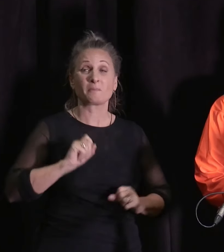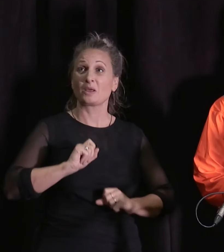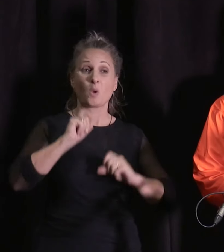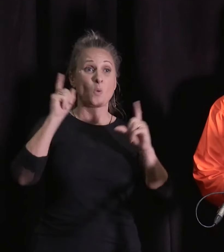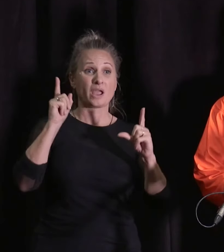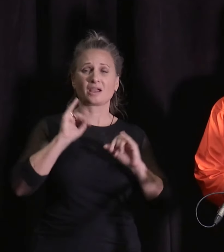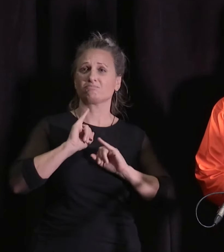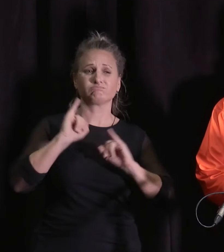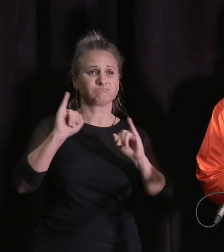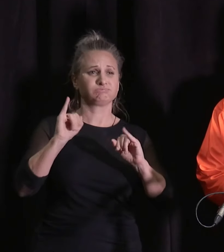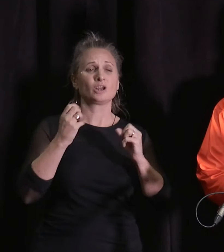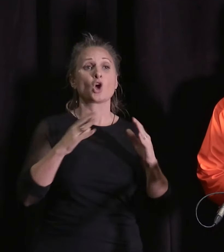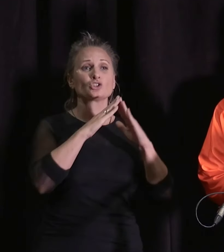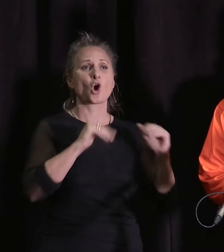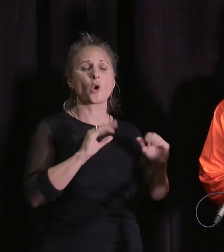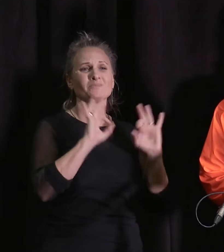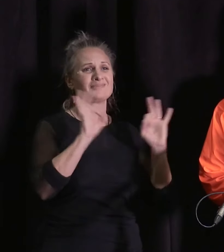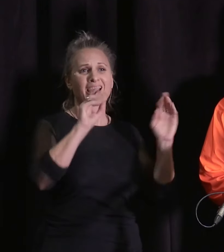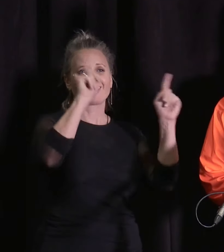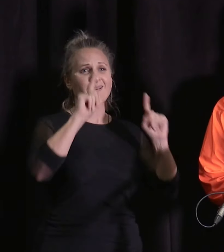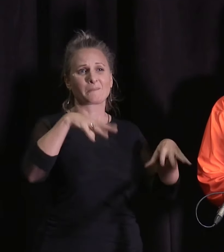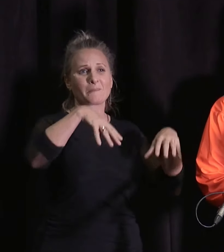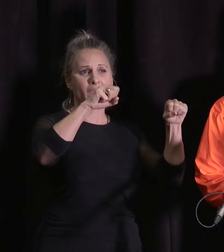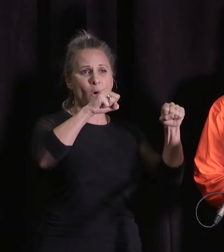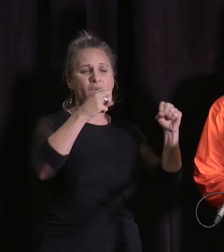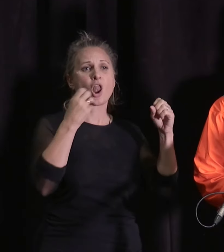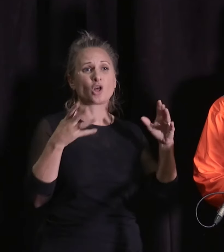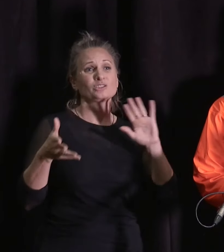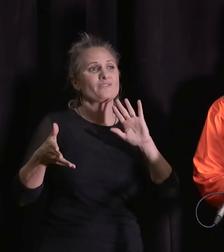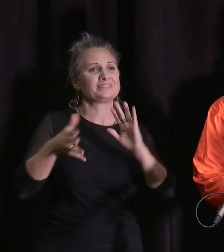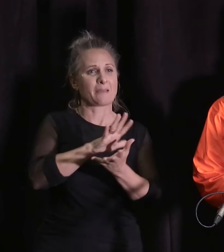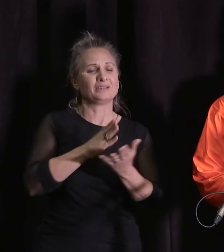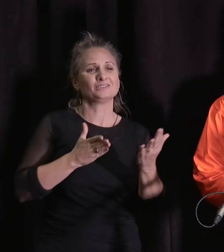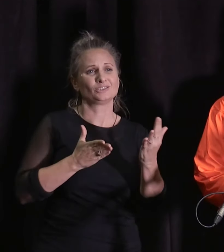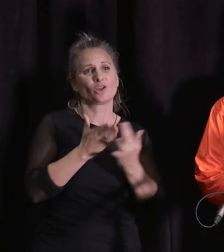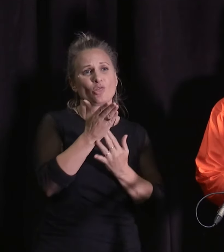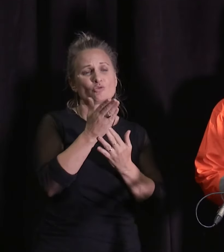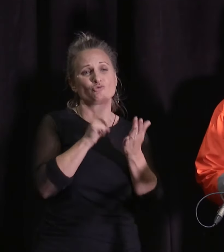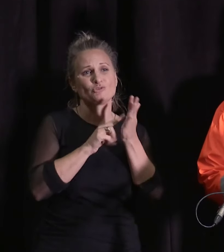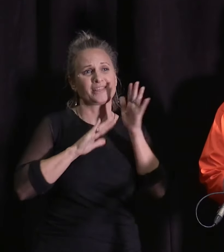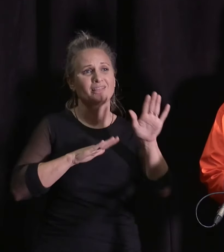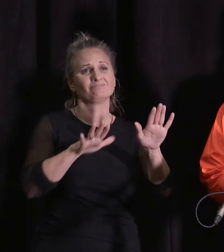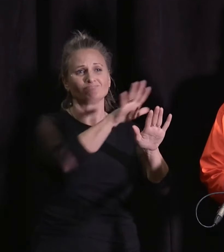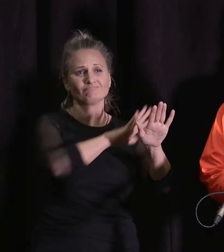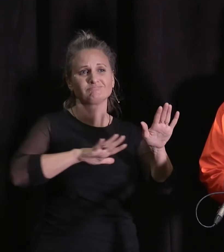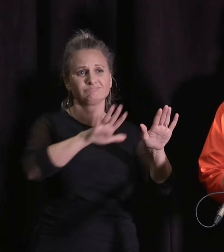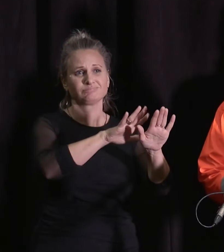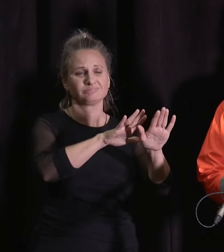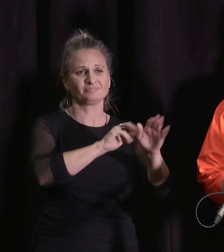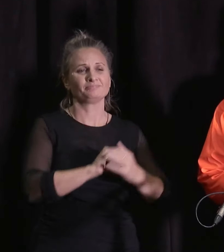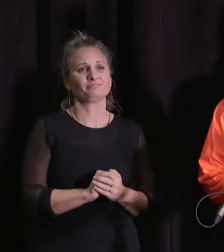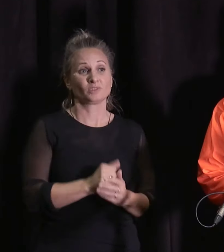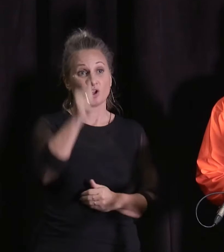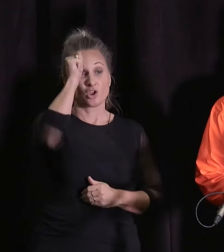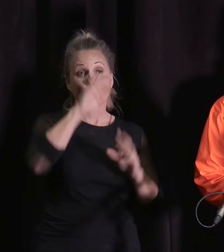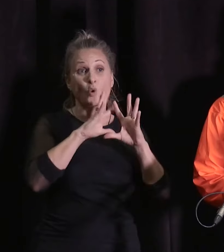a lot of homes without power, extensive damage done across the country. It will take us a wee while to get a handle on exactly